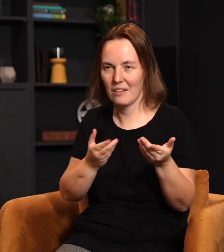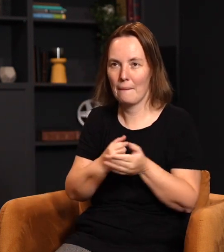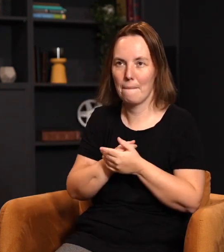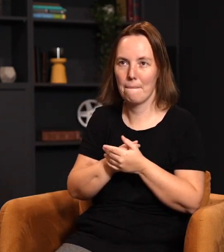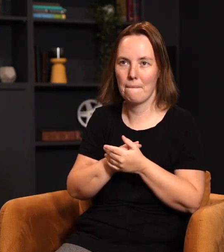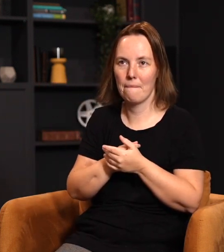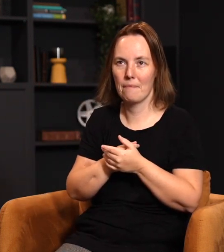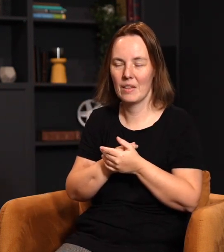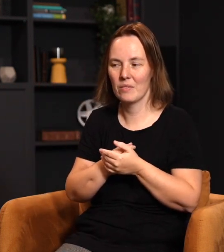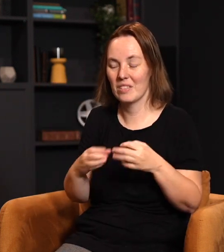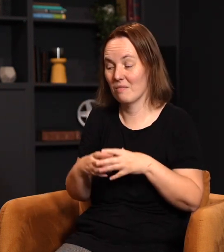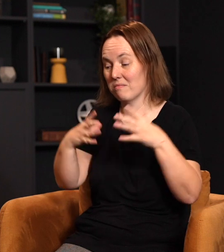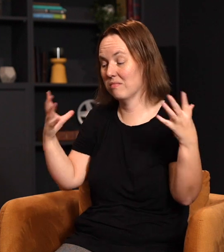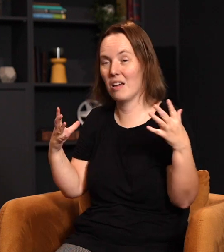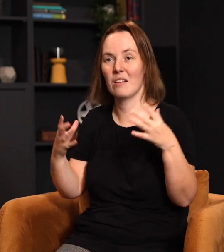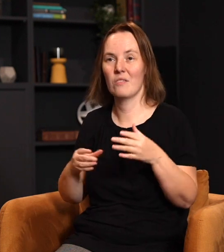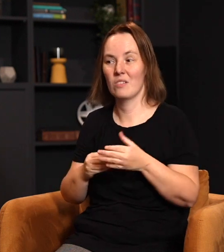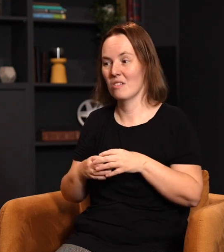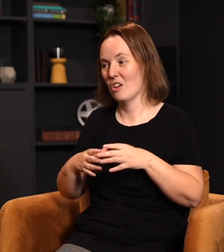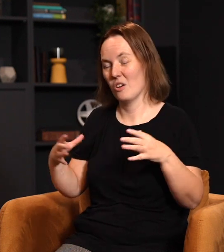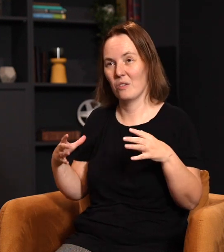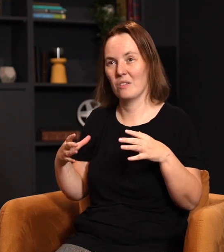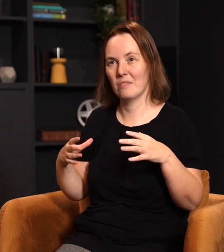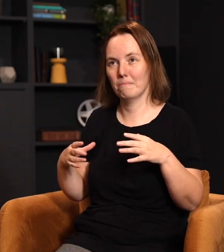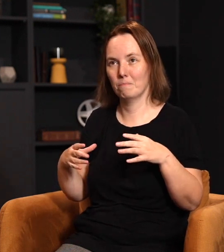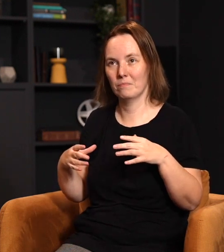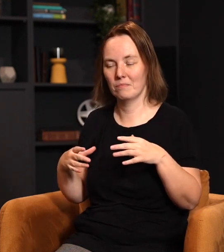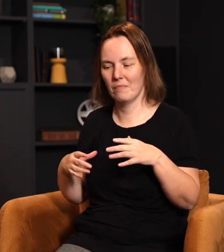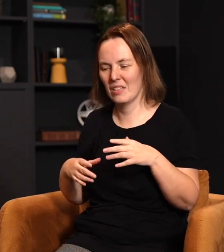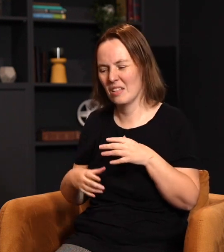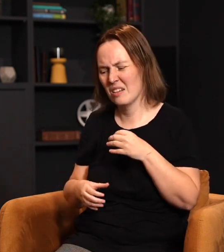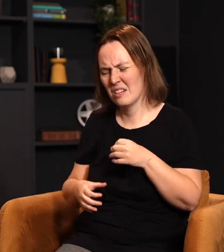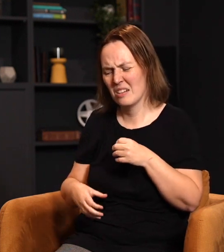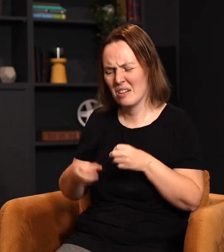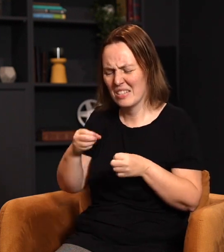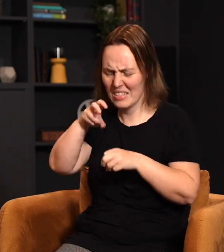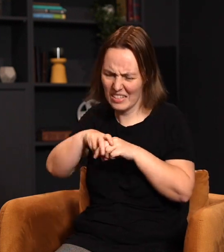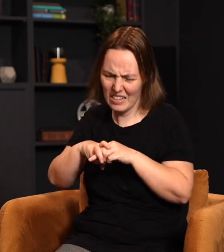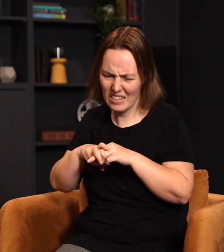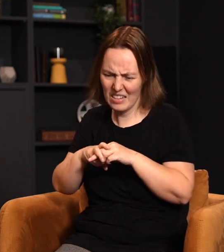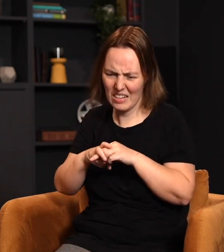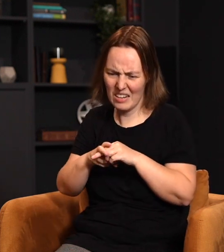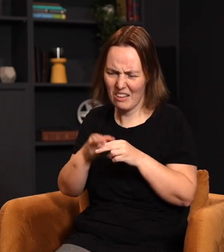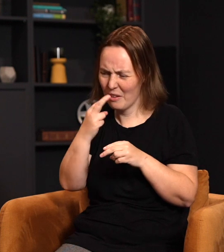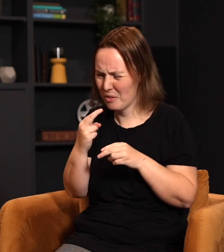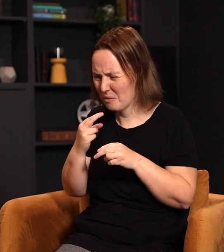-sized congregation, but we've seen a lot of growth. But I can remember being parked at the lights, the red light on St. George Street, St. George Boulevard,